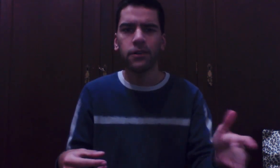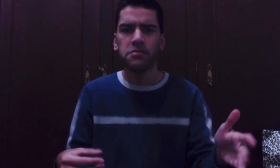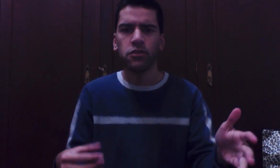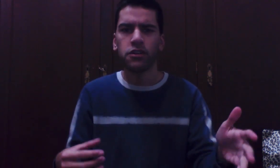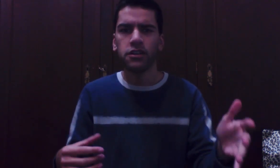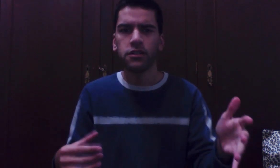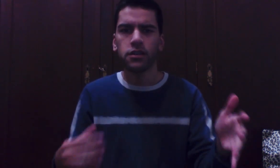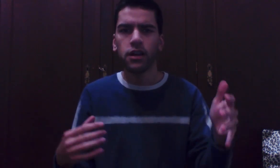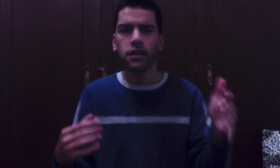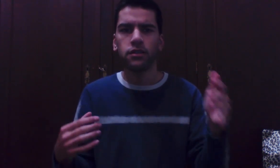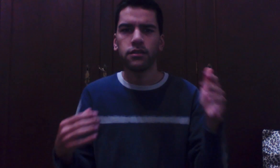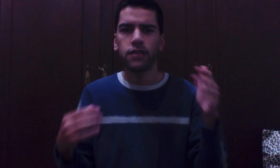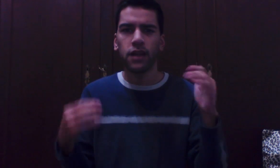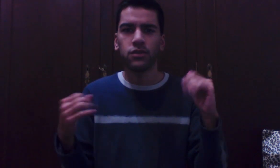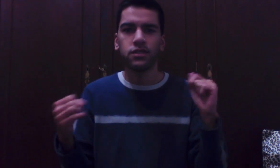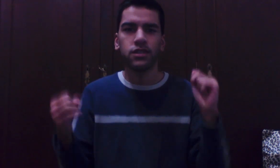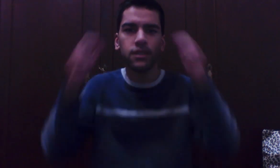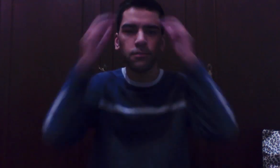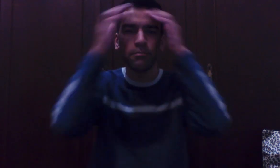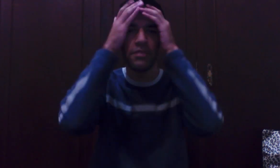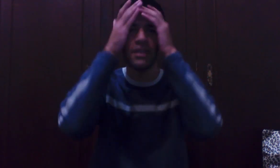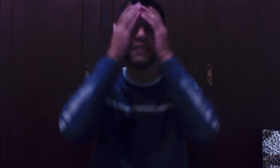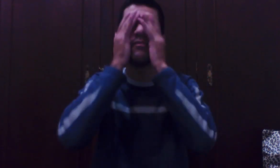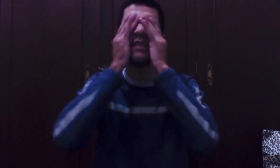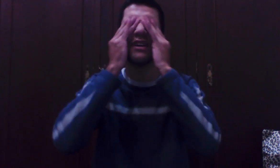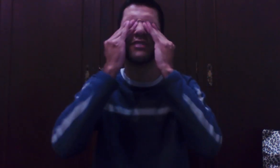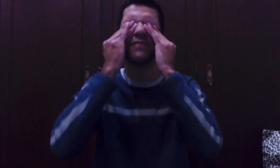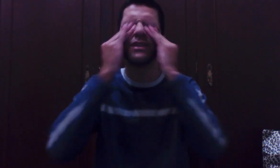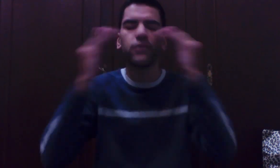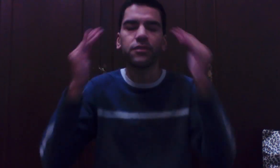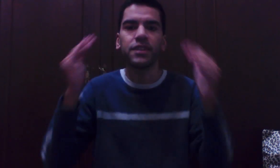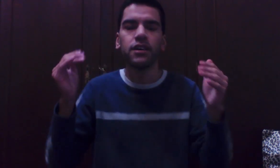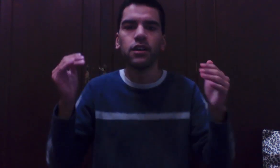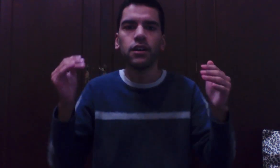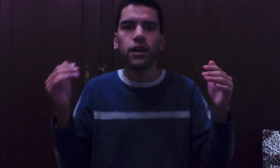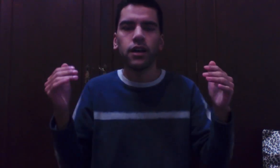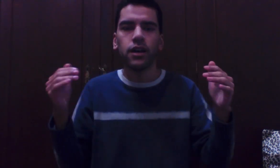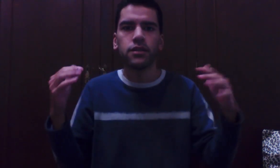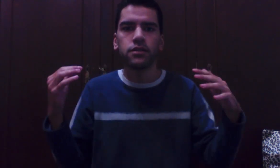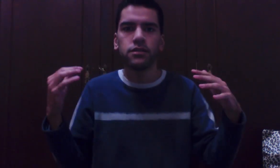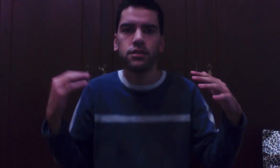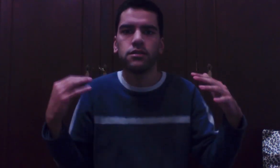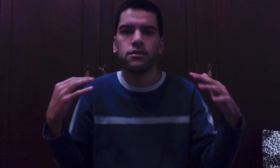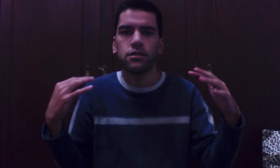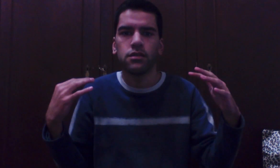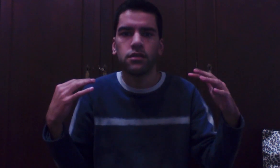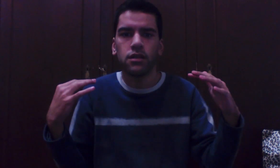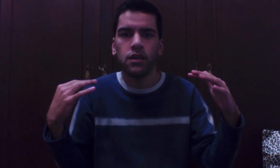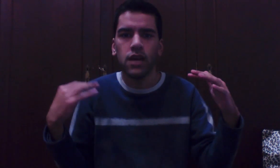morning and that was just a big punishment for me and I